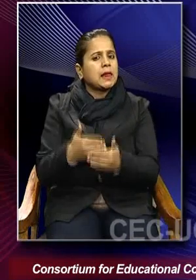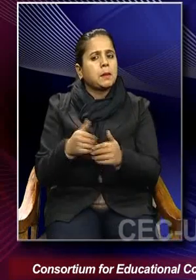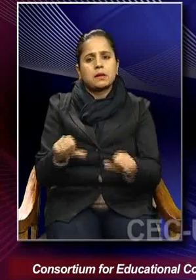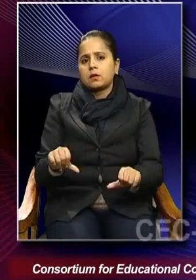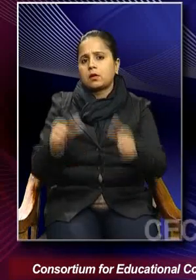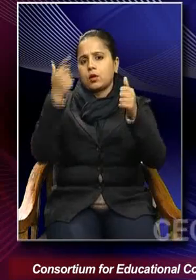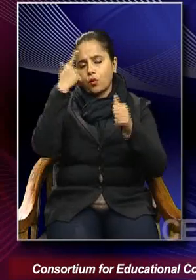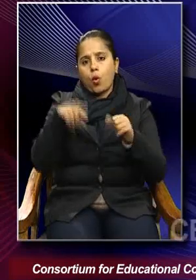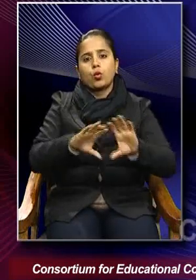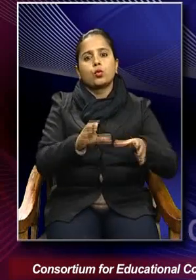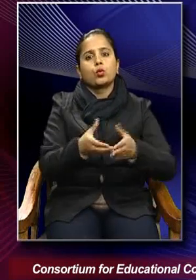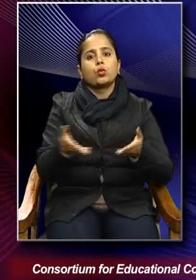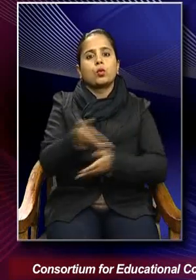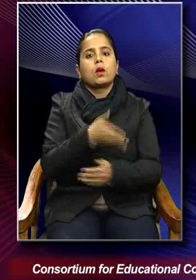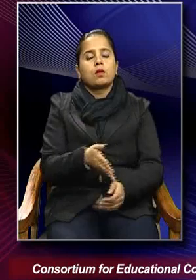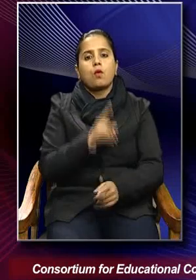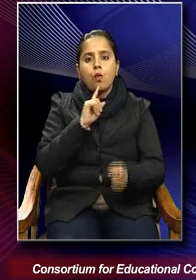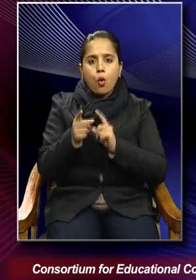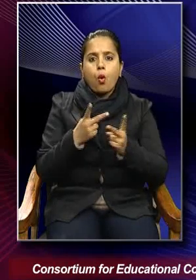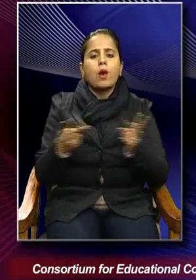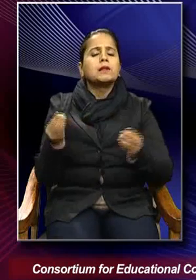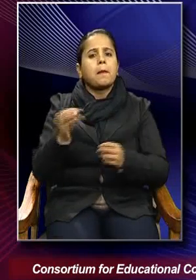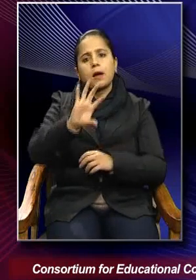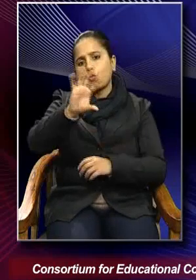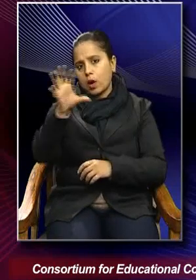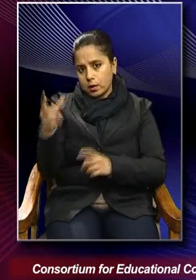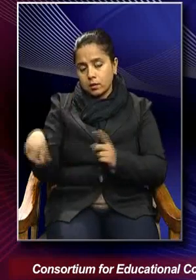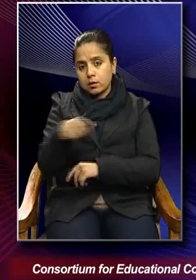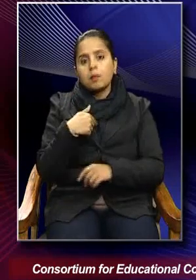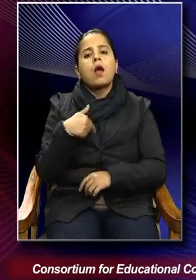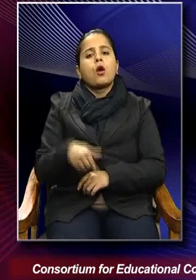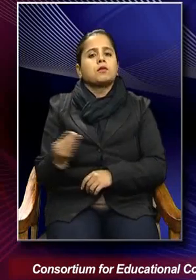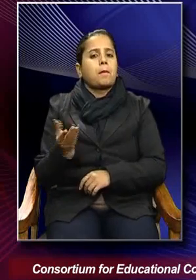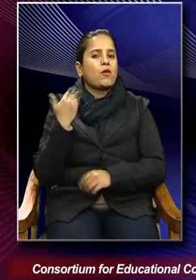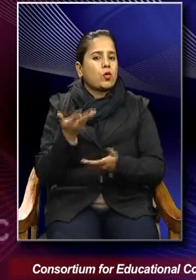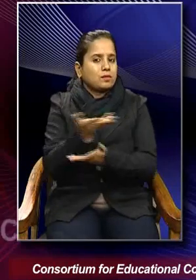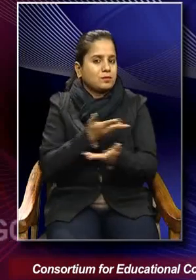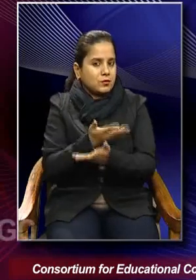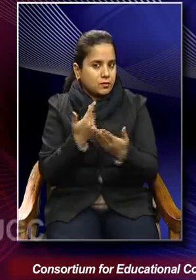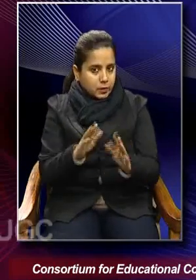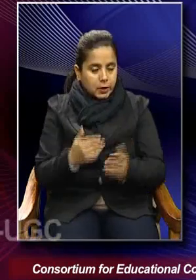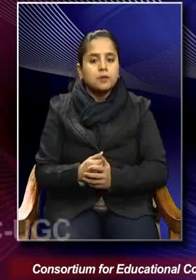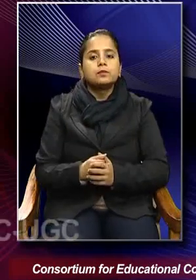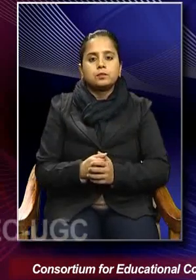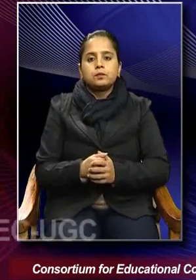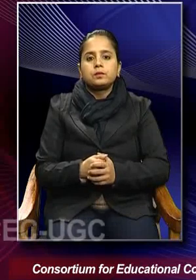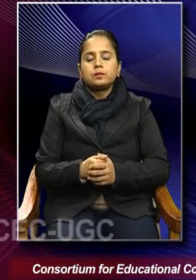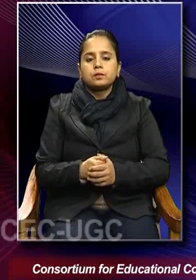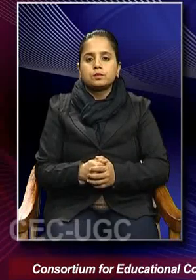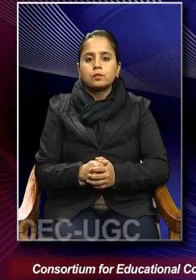leftist dictatorships, barring a couple of countries that we just discussed. So, uh,